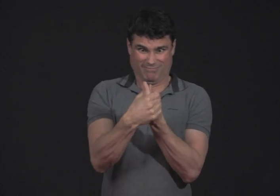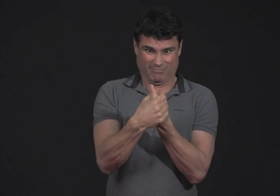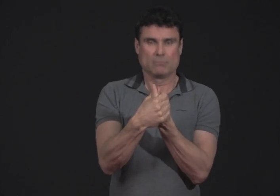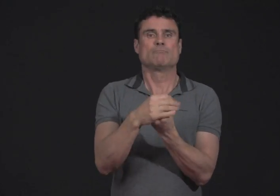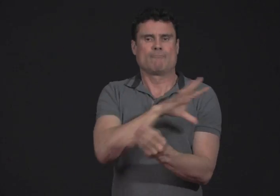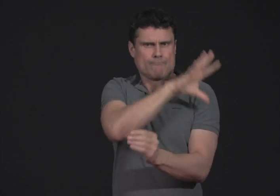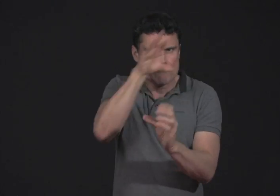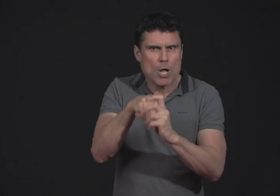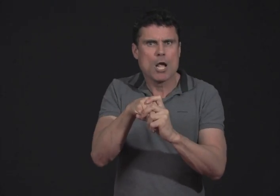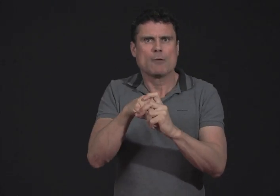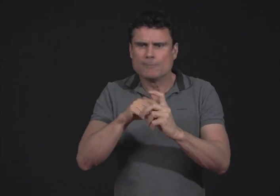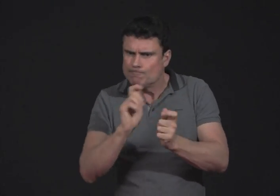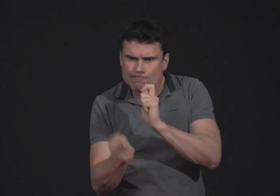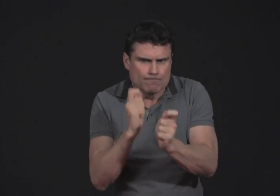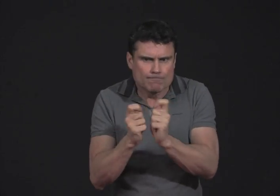having you, we can move forward.